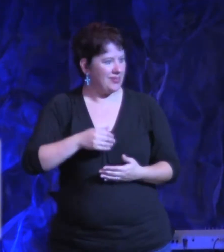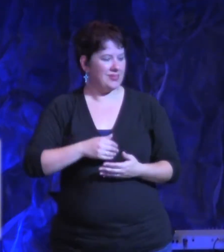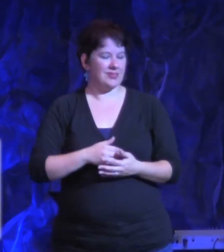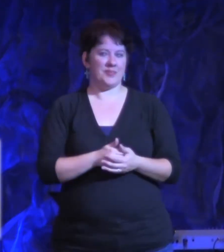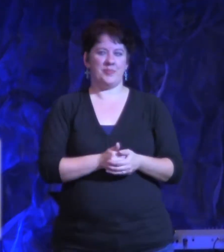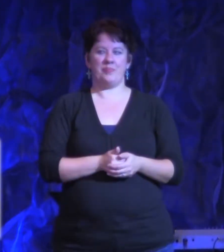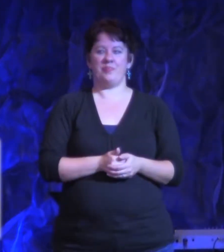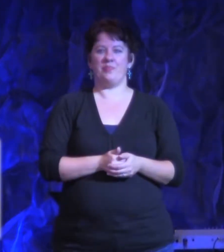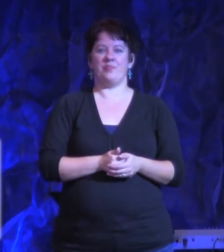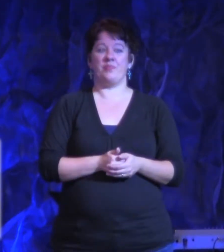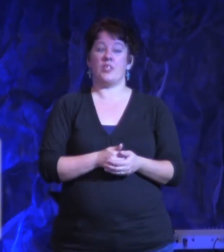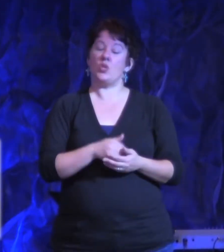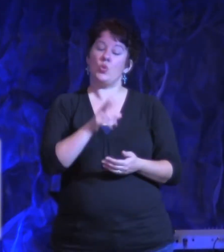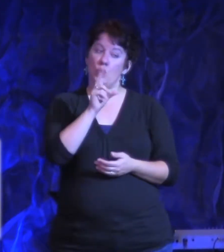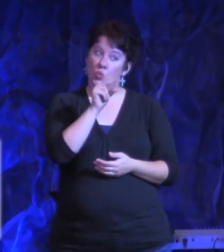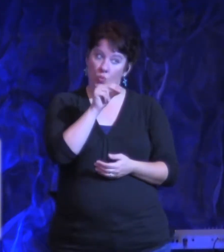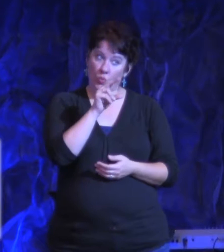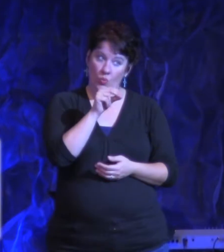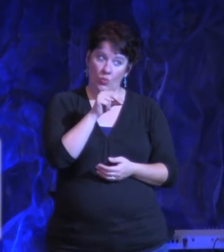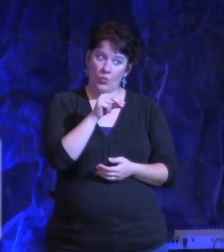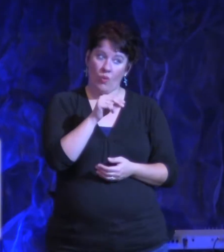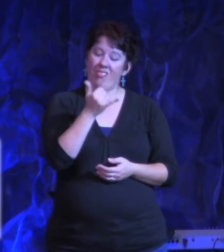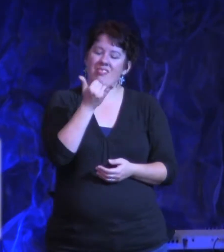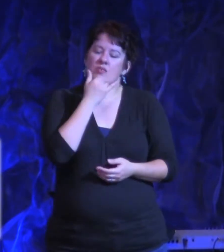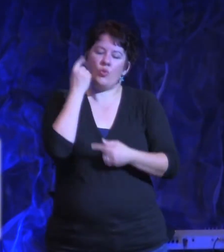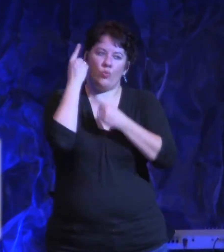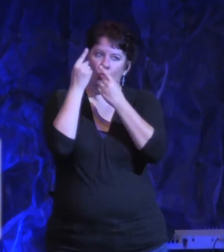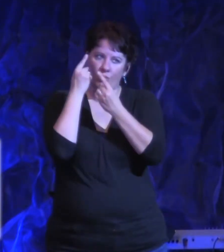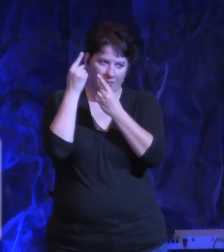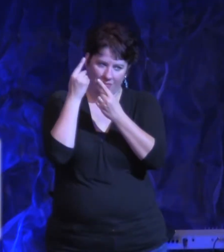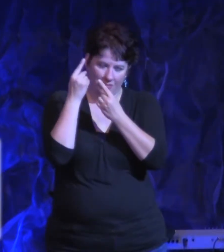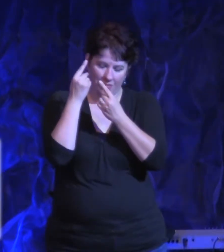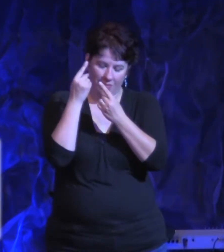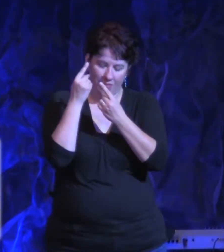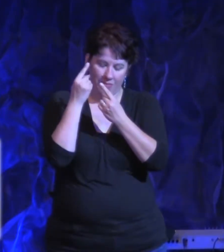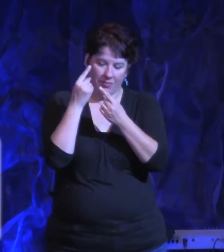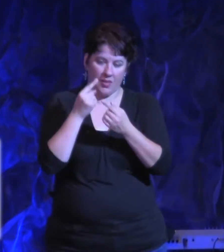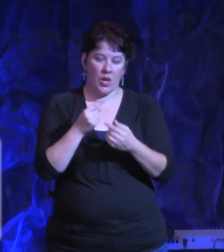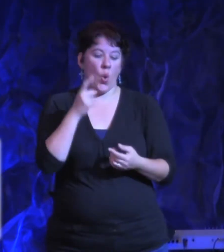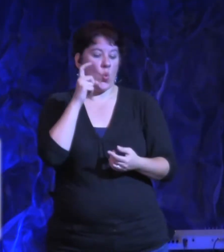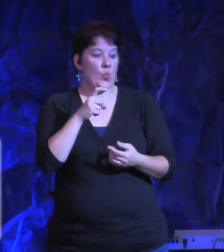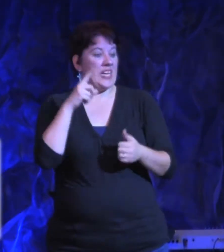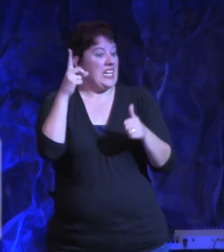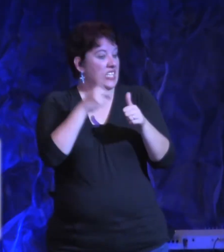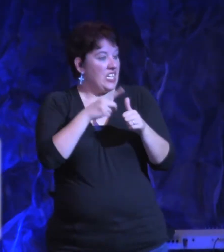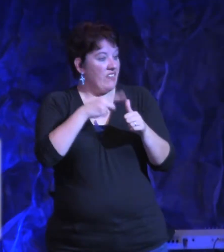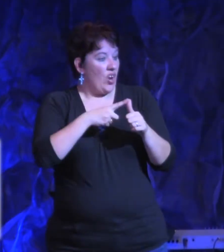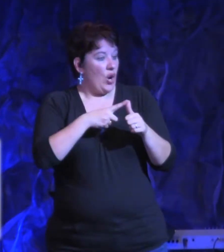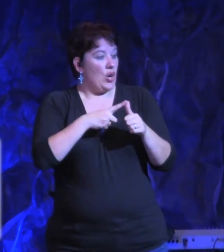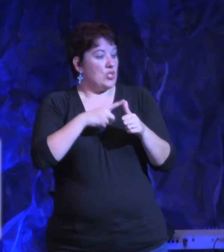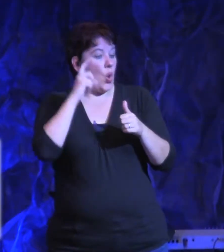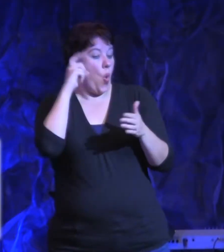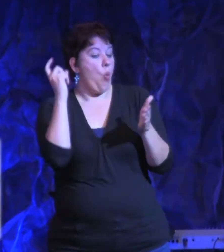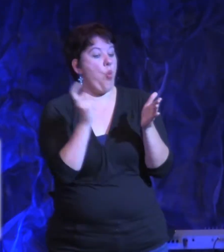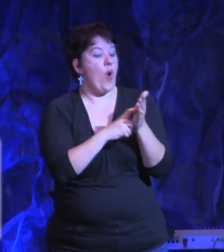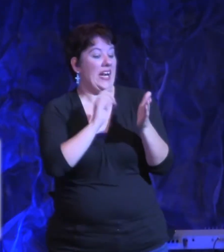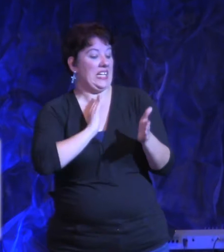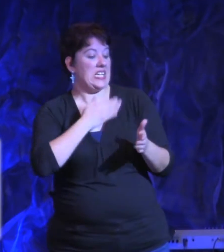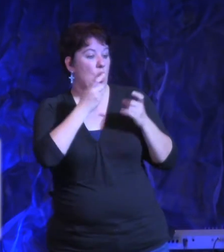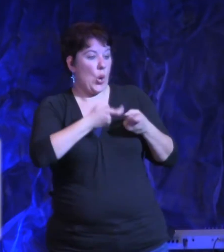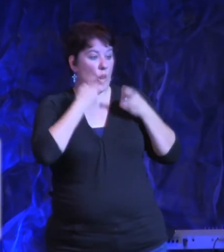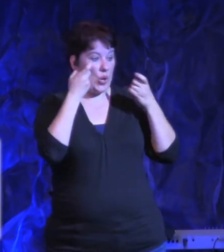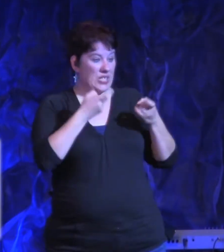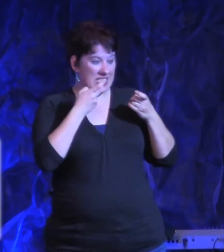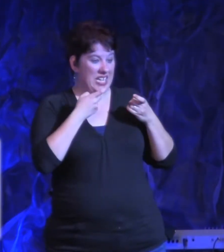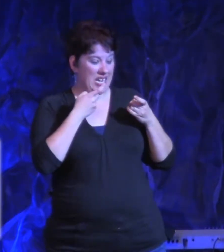But listen, we should reverse that. And we should be hard on sin in our life and soft on sin on other people's lives.